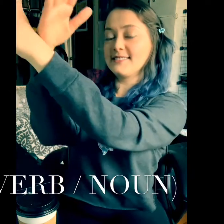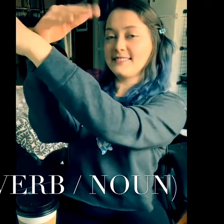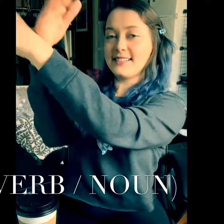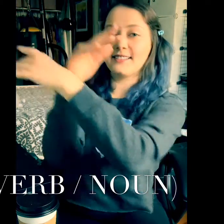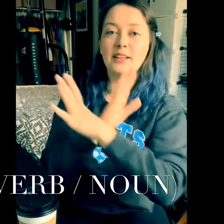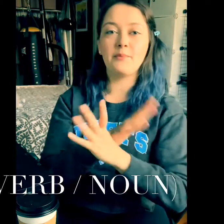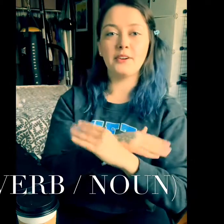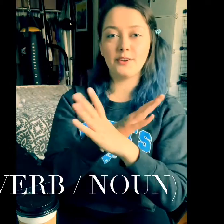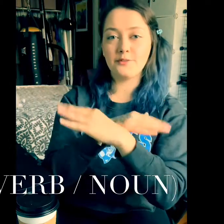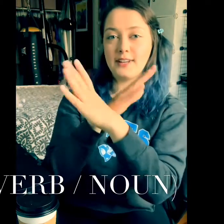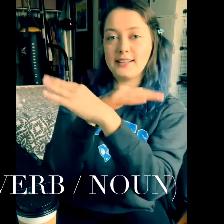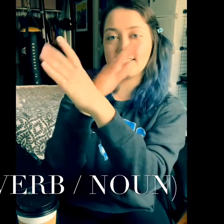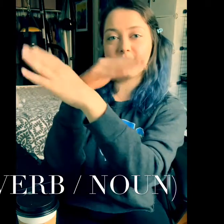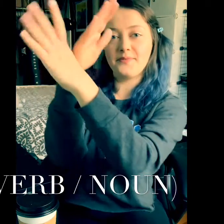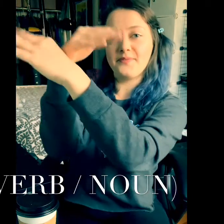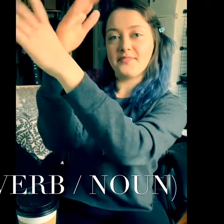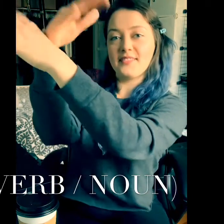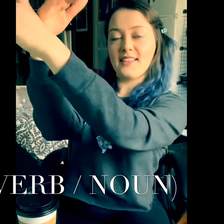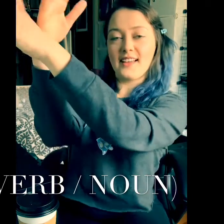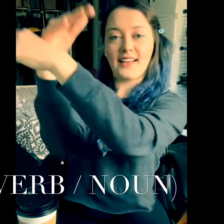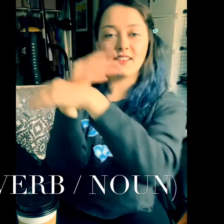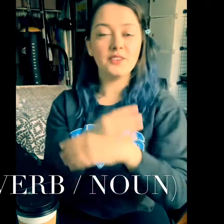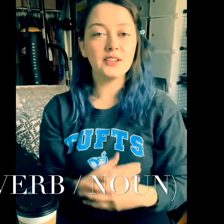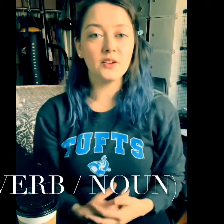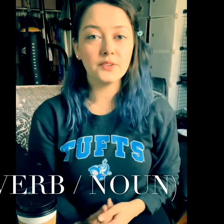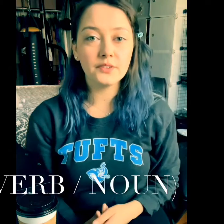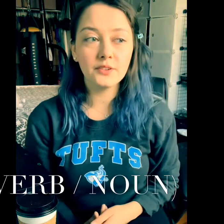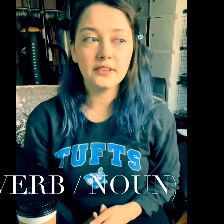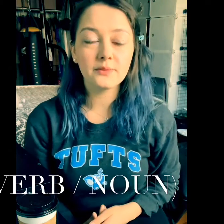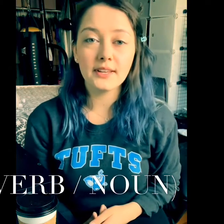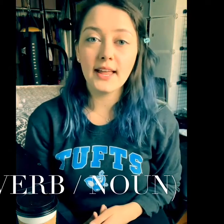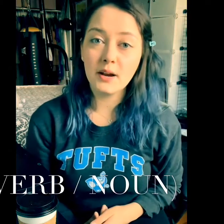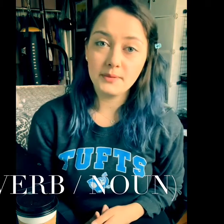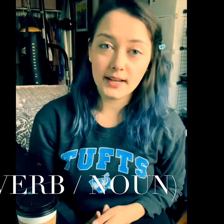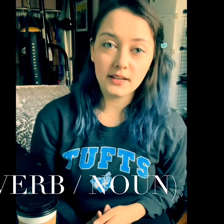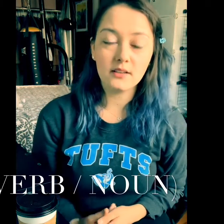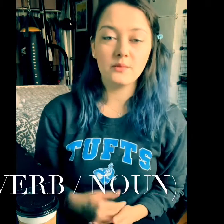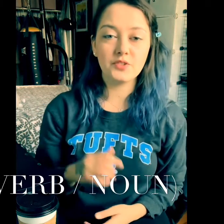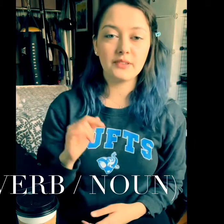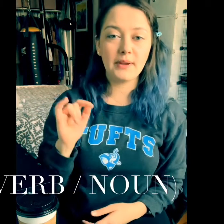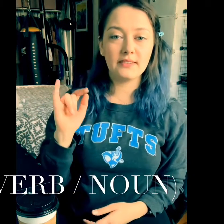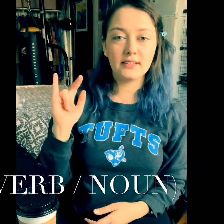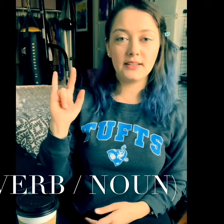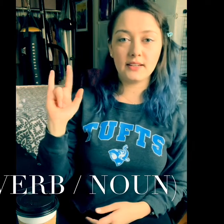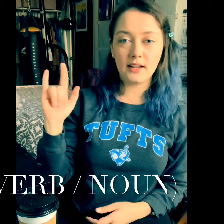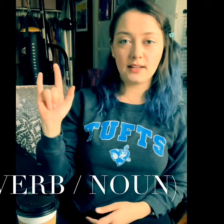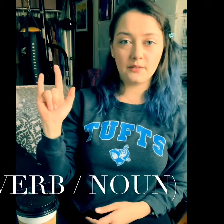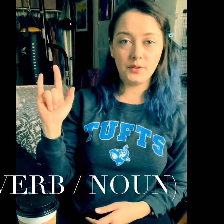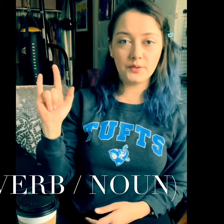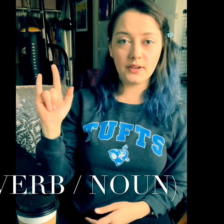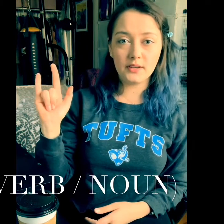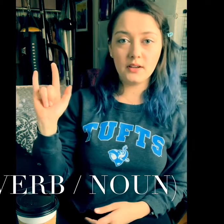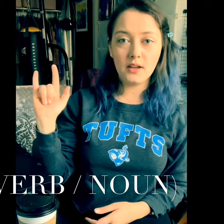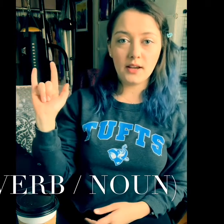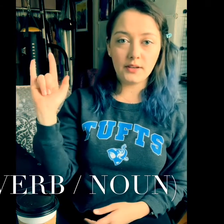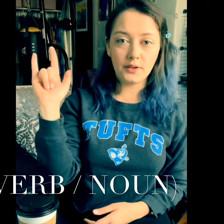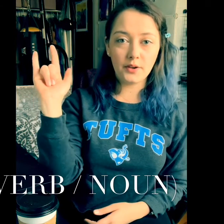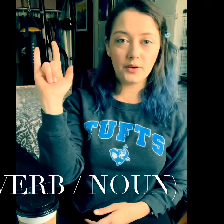This is a bird on flight And you can also do this with an airplane Which is basically an I love you sign And you go